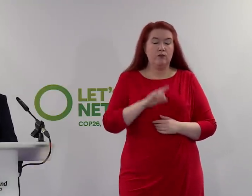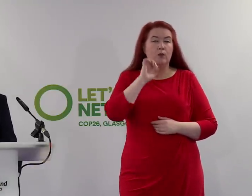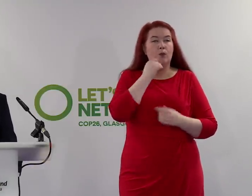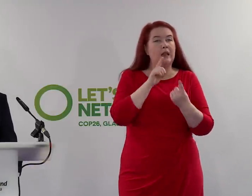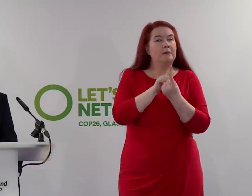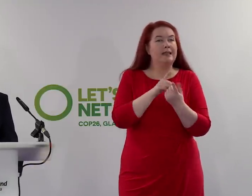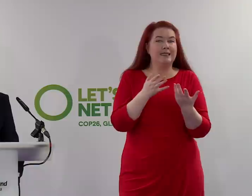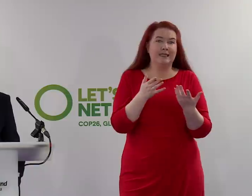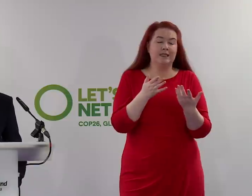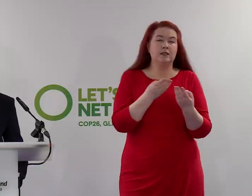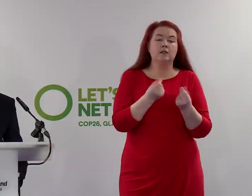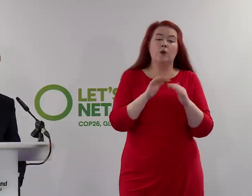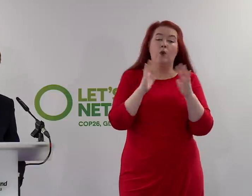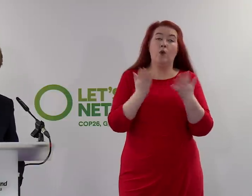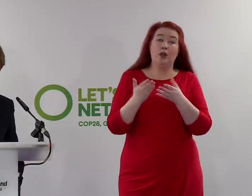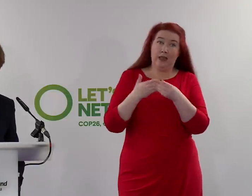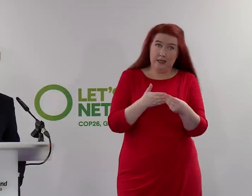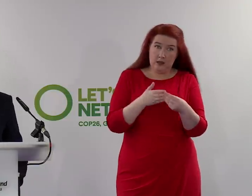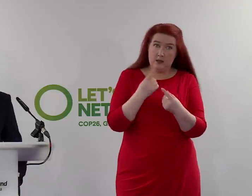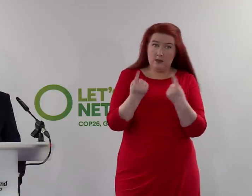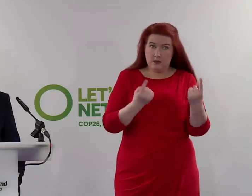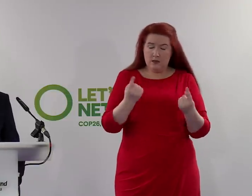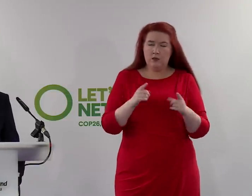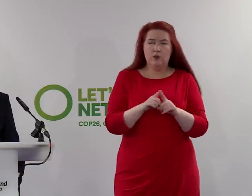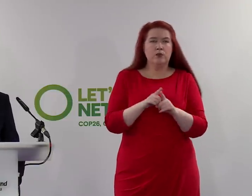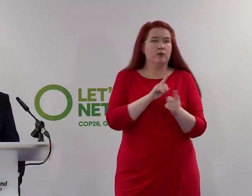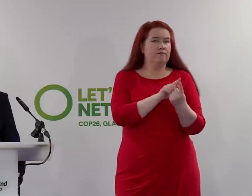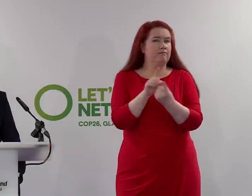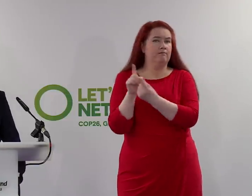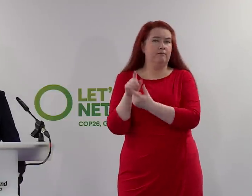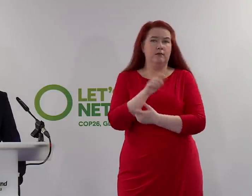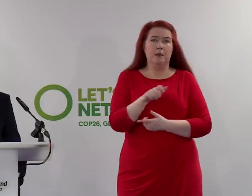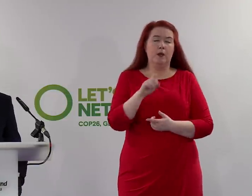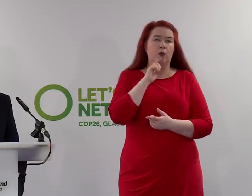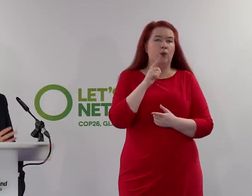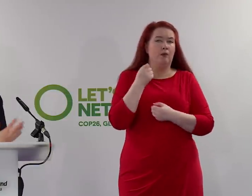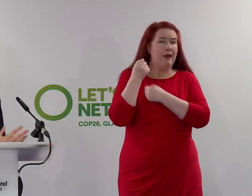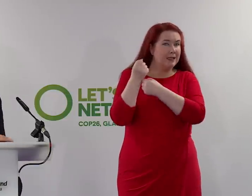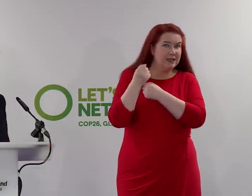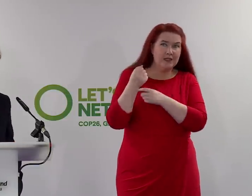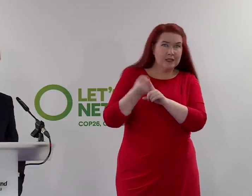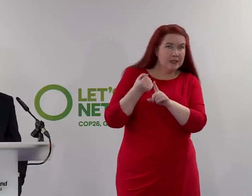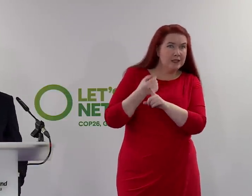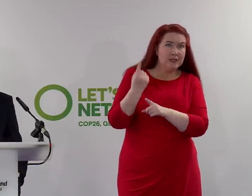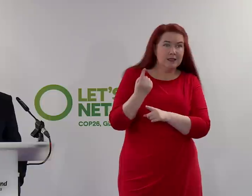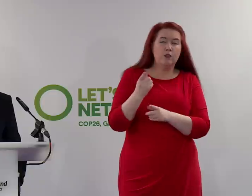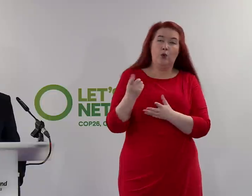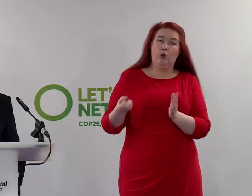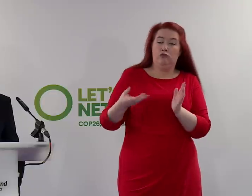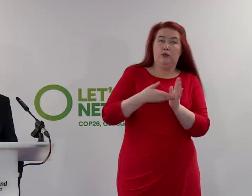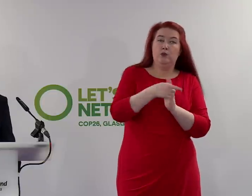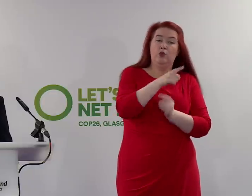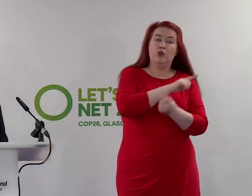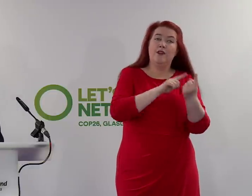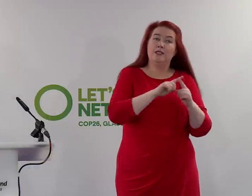just some world leaders, but I will meet with people who are activists who are contributing to the conference in other